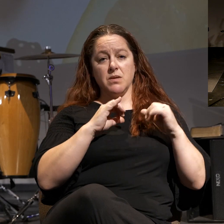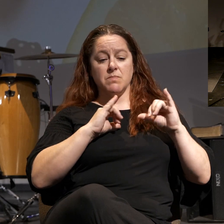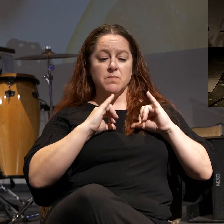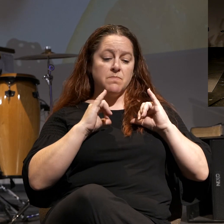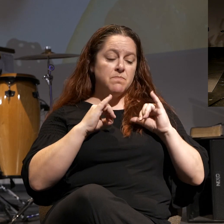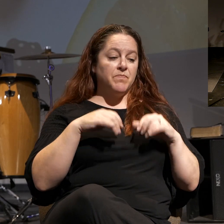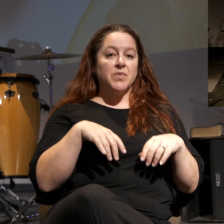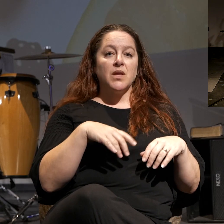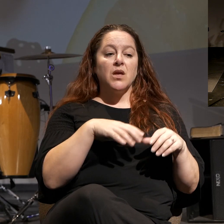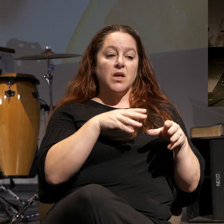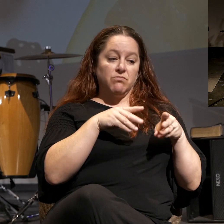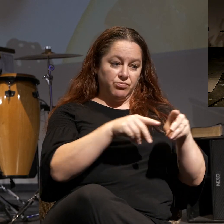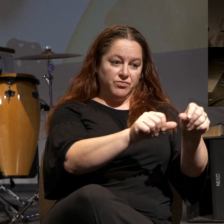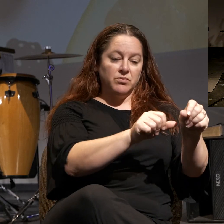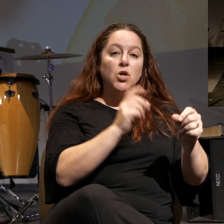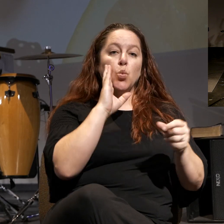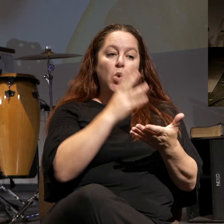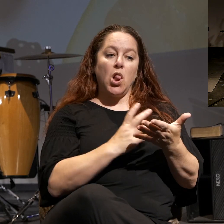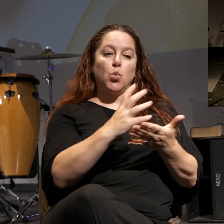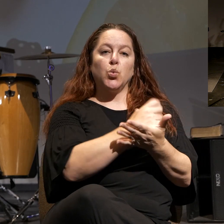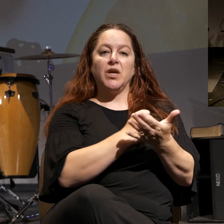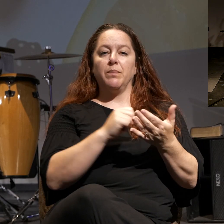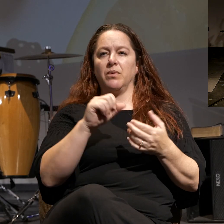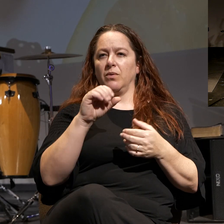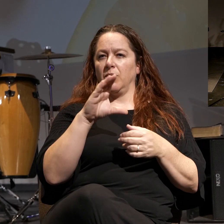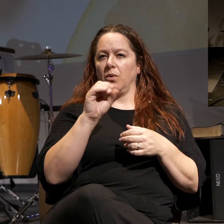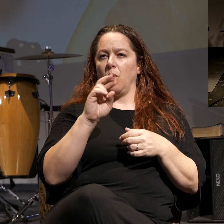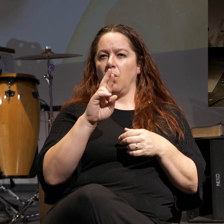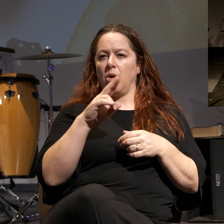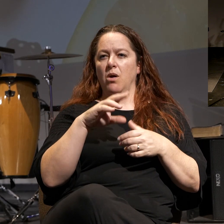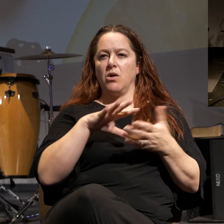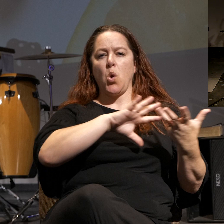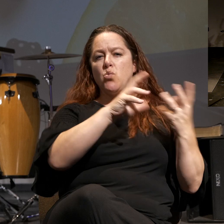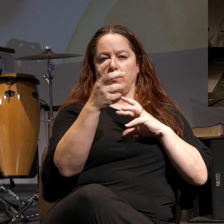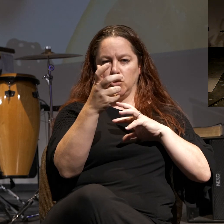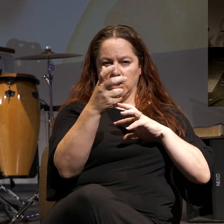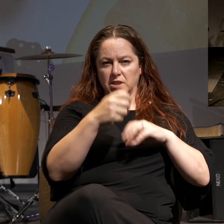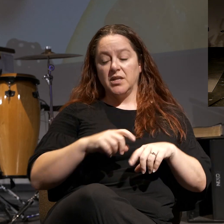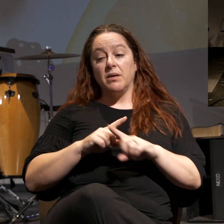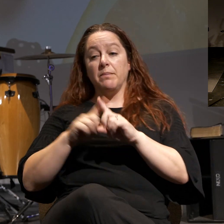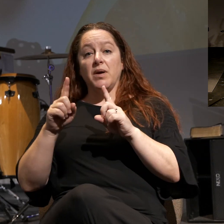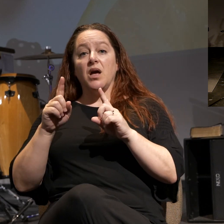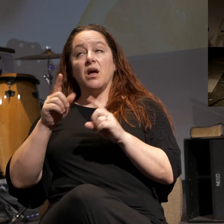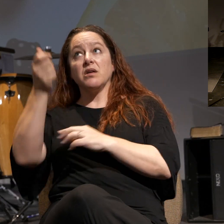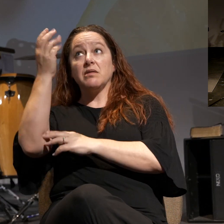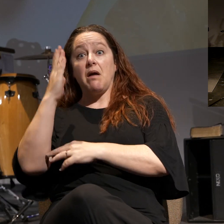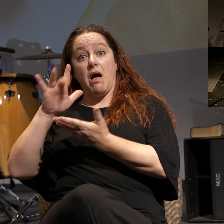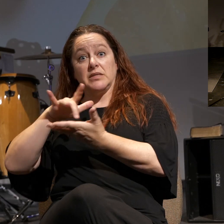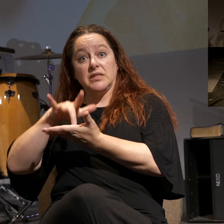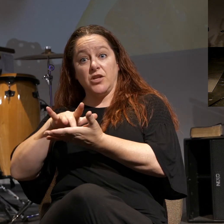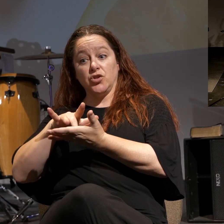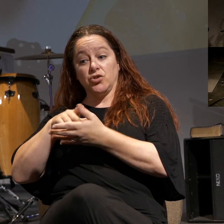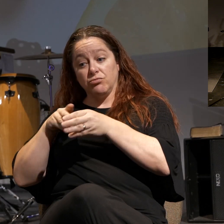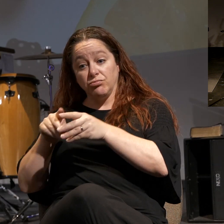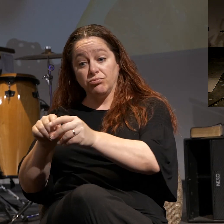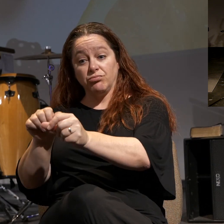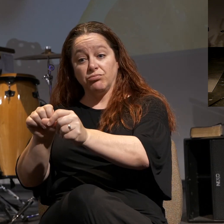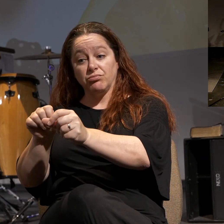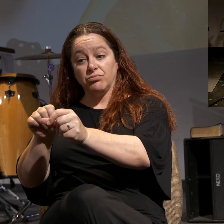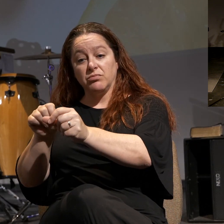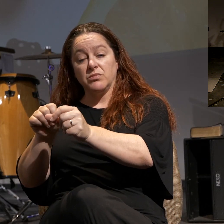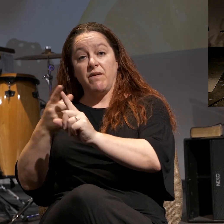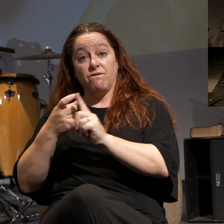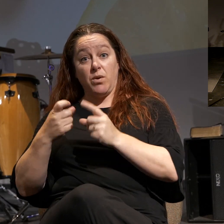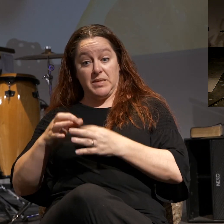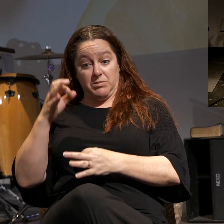corruption is what he says. But the one who sows to the Spirit, think God-centeredness from